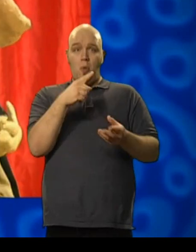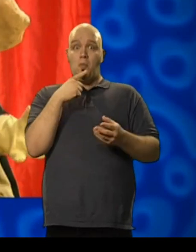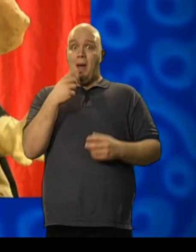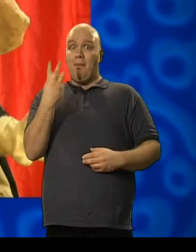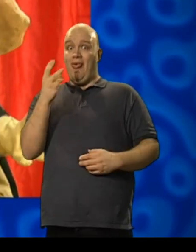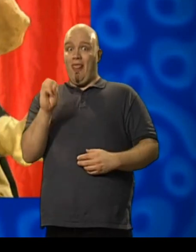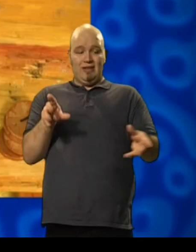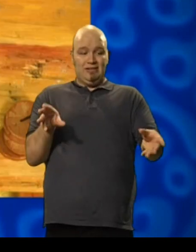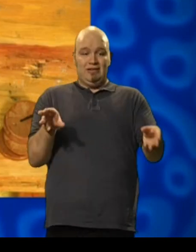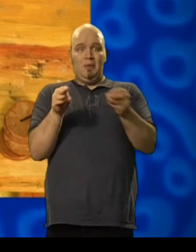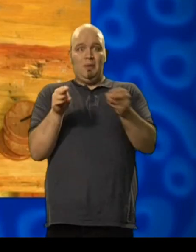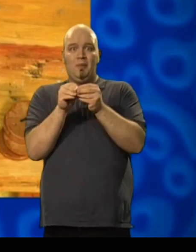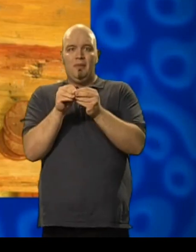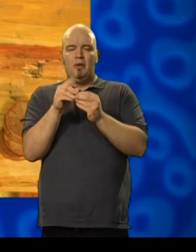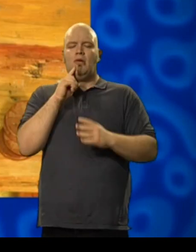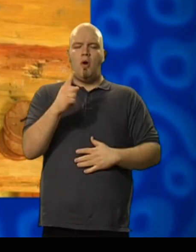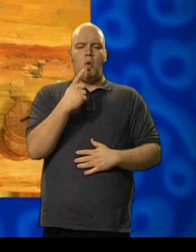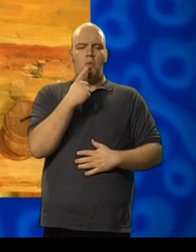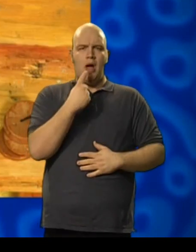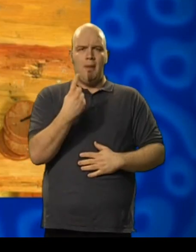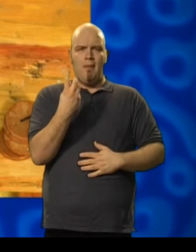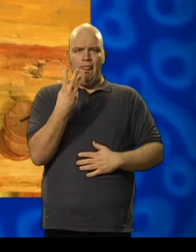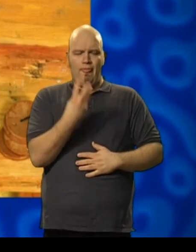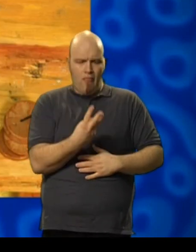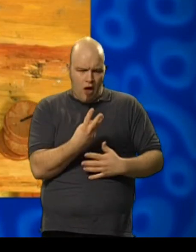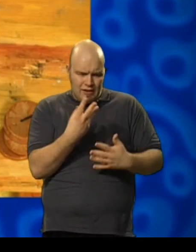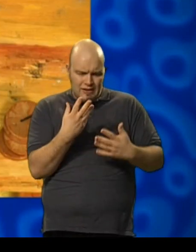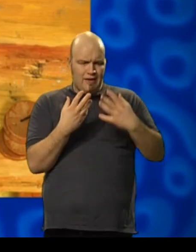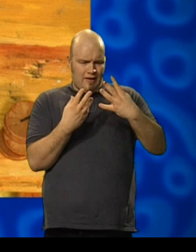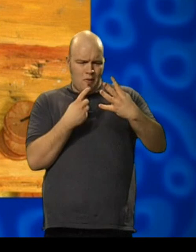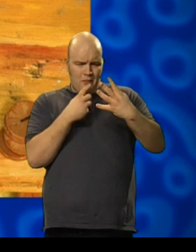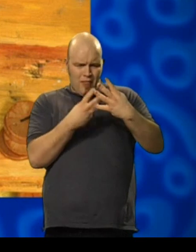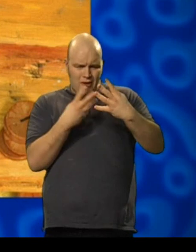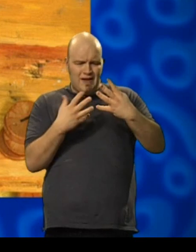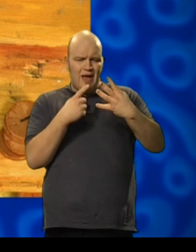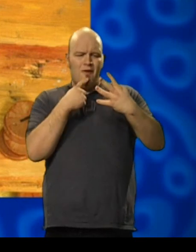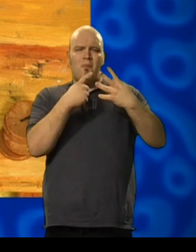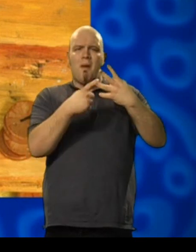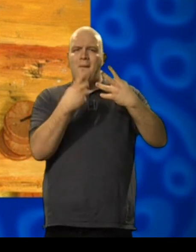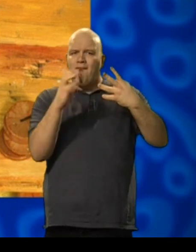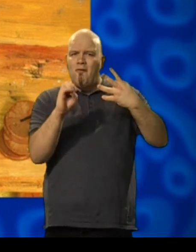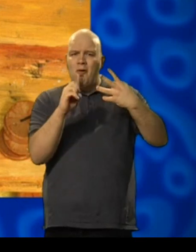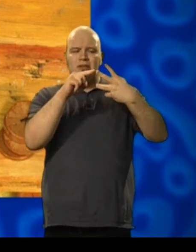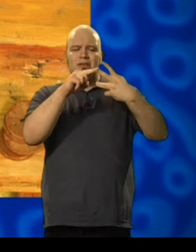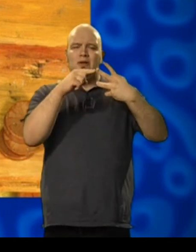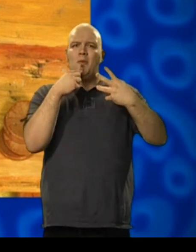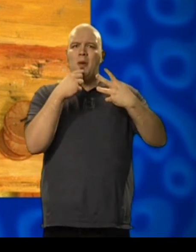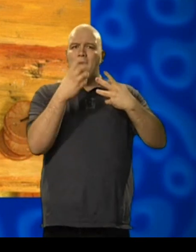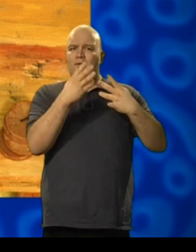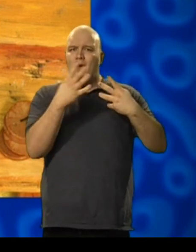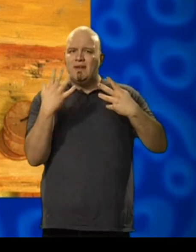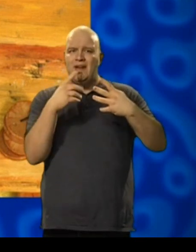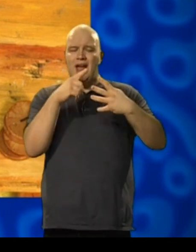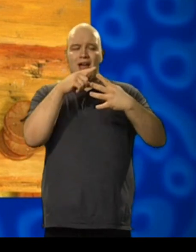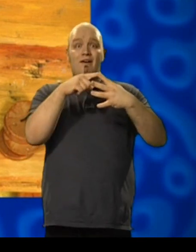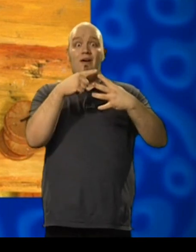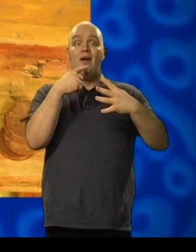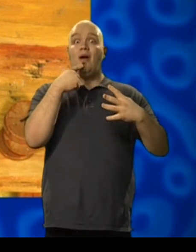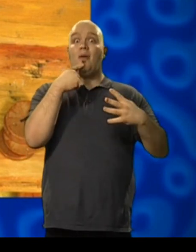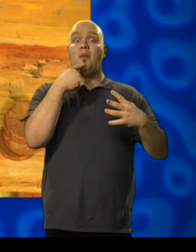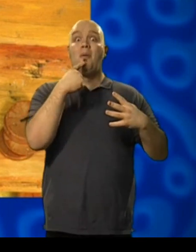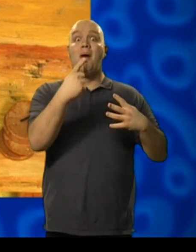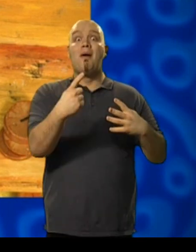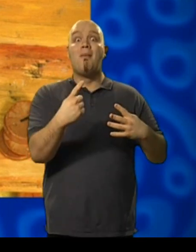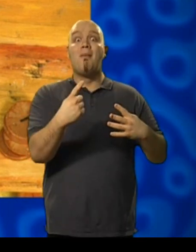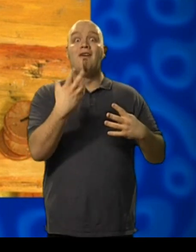thirty we have. One pound and thirty-five. One pound forty. One pound forty